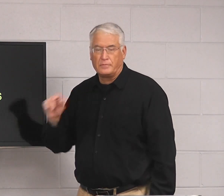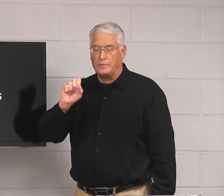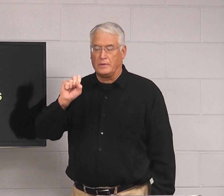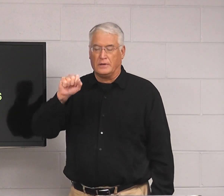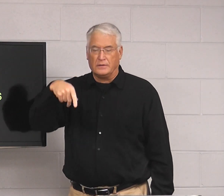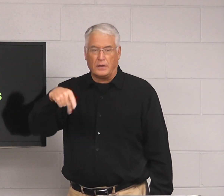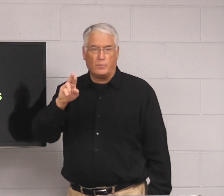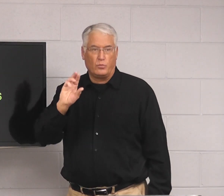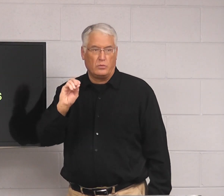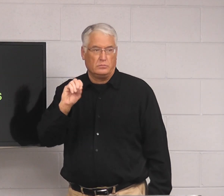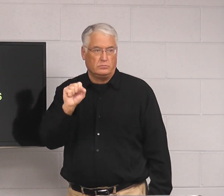Sapros.